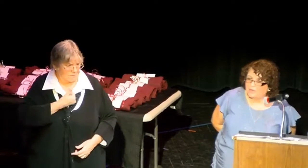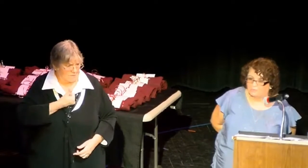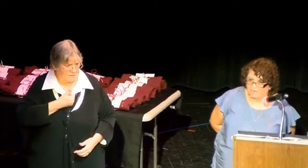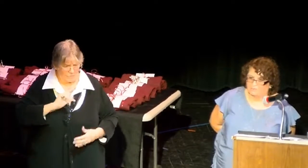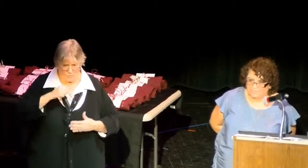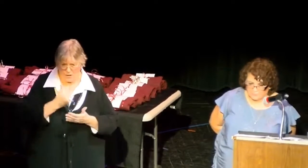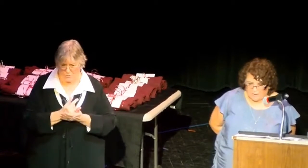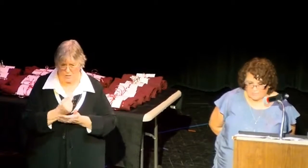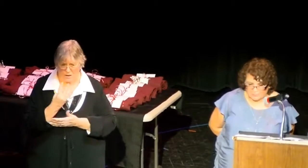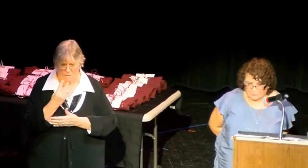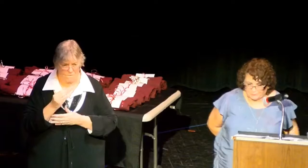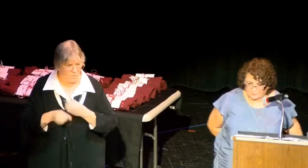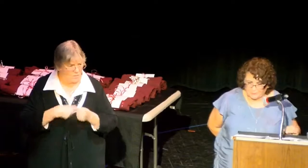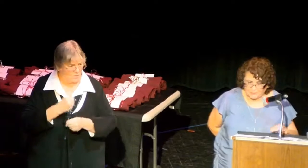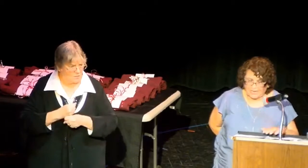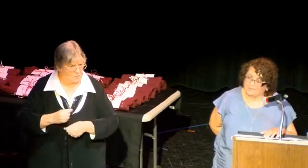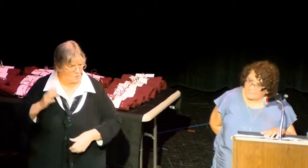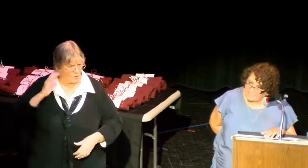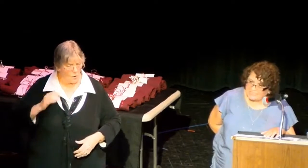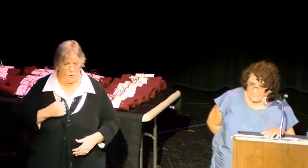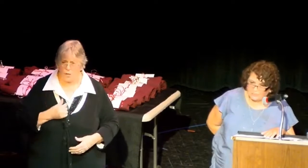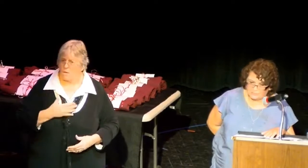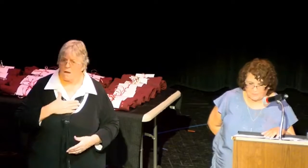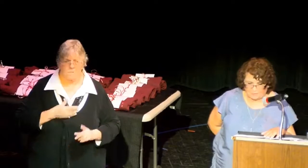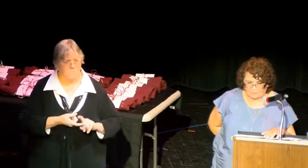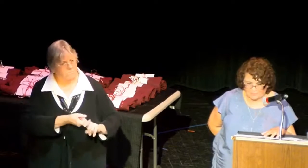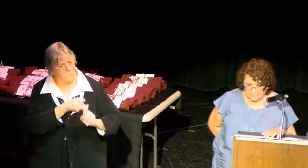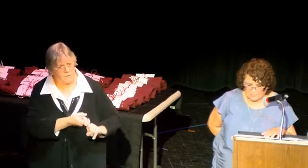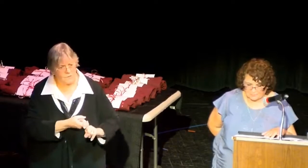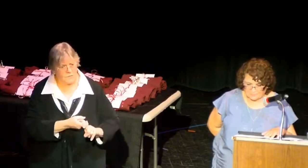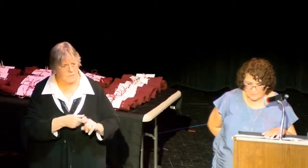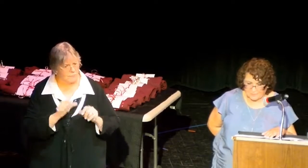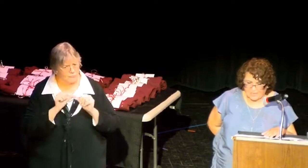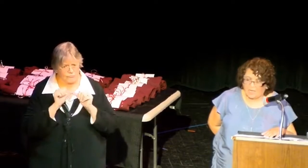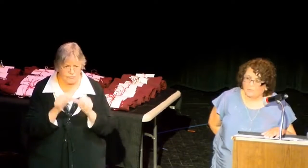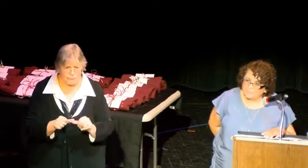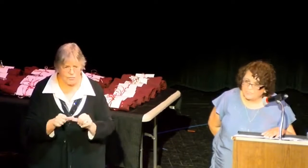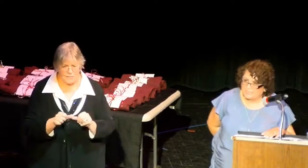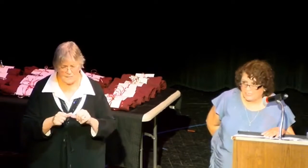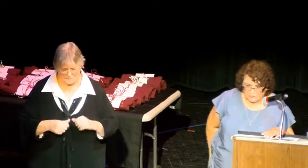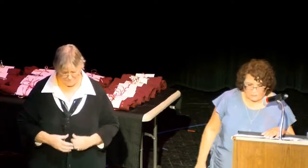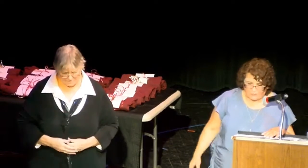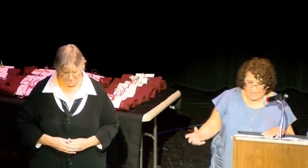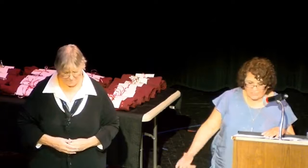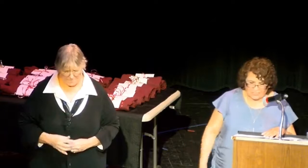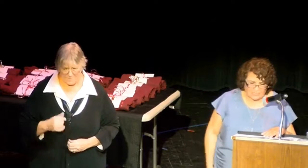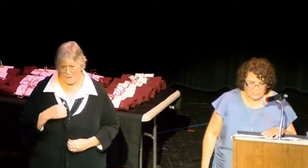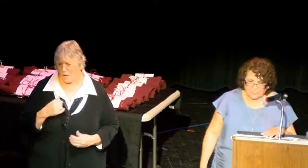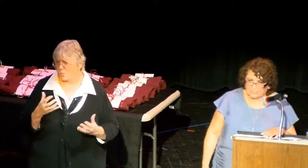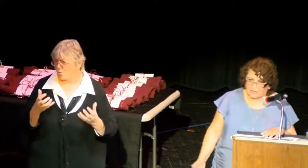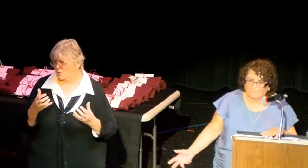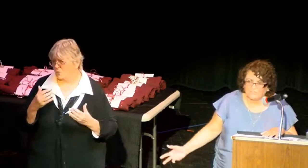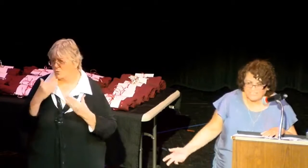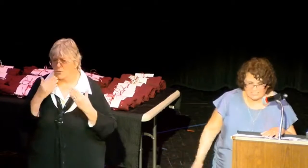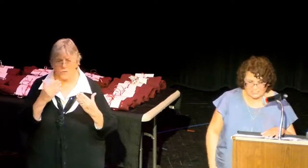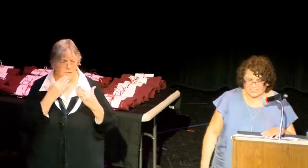are my friends from high school. And they continue to be my friends. I want to thank you for the education,